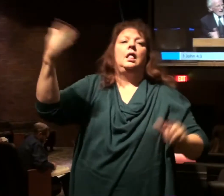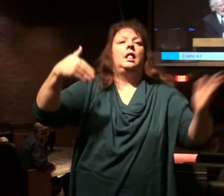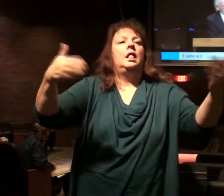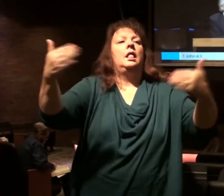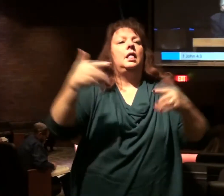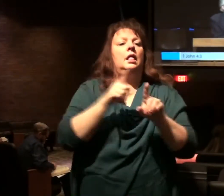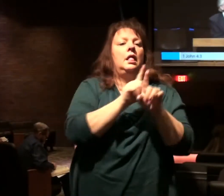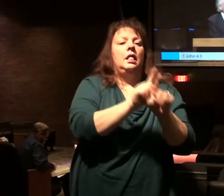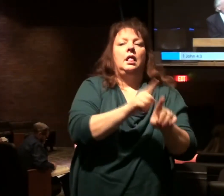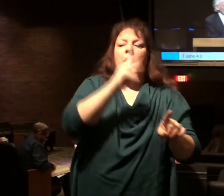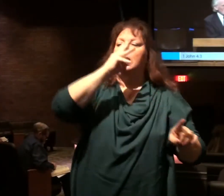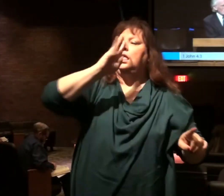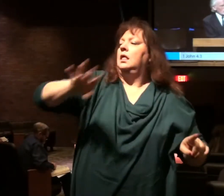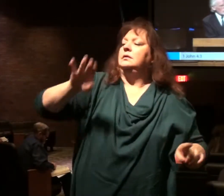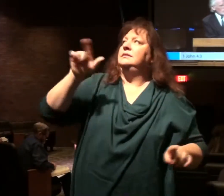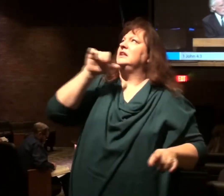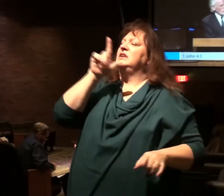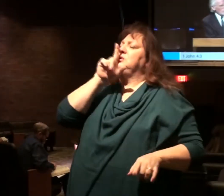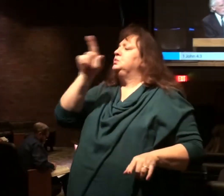denying the truth. truth.